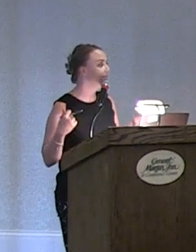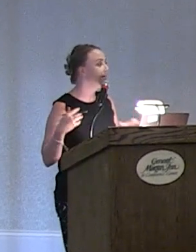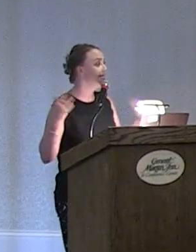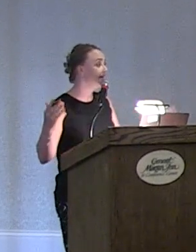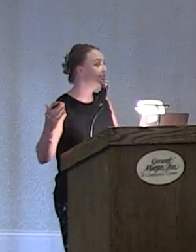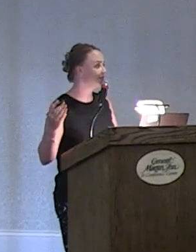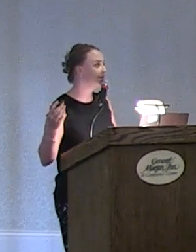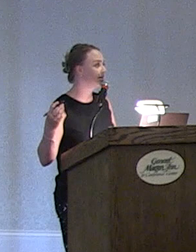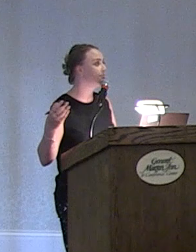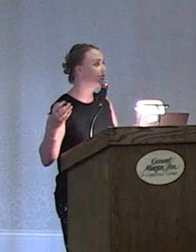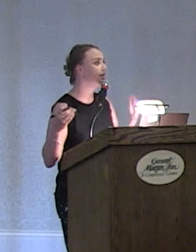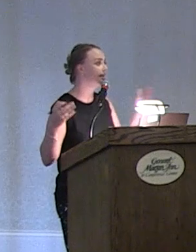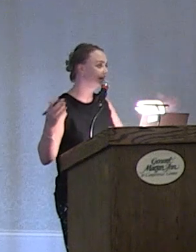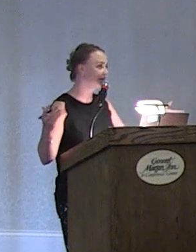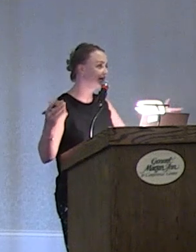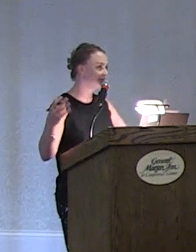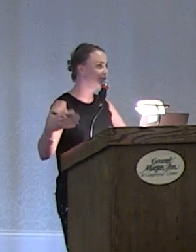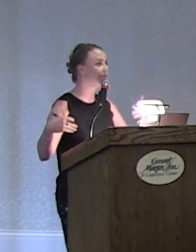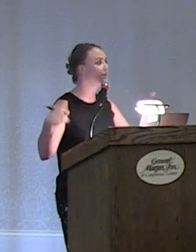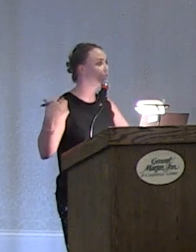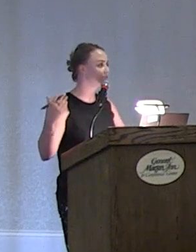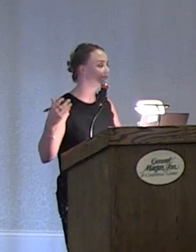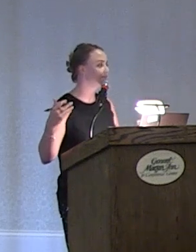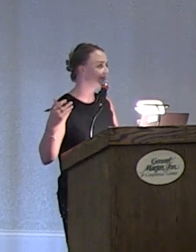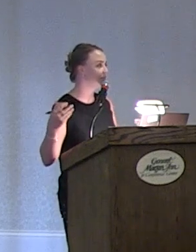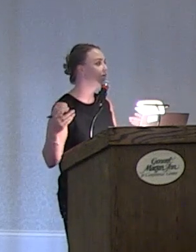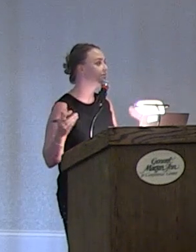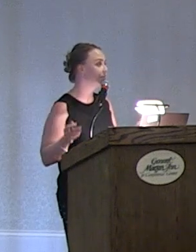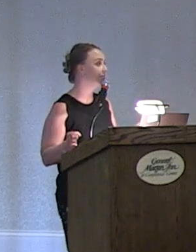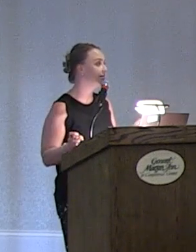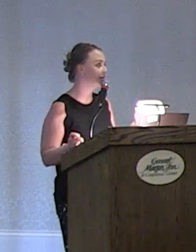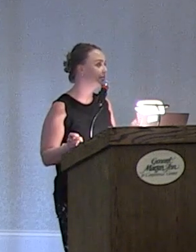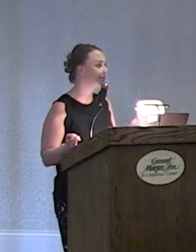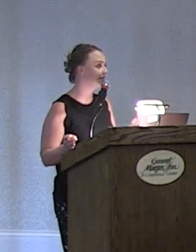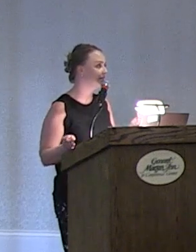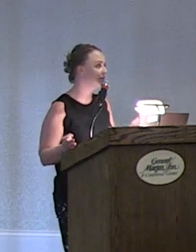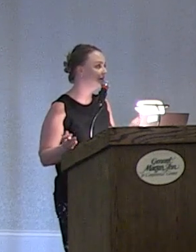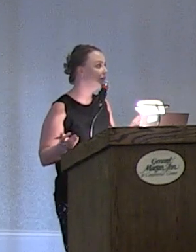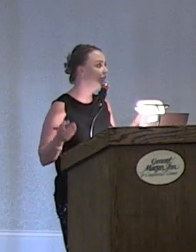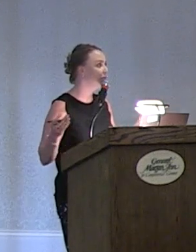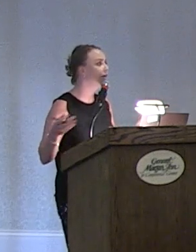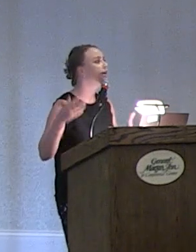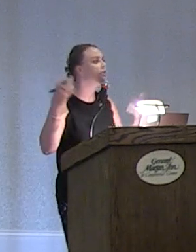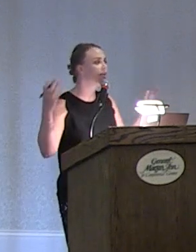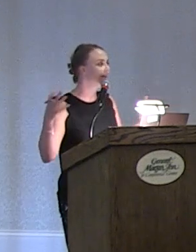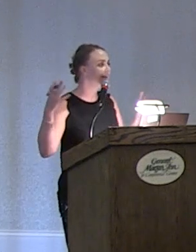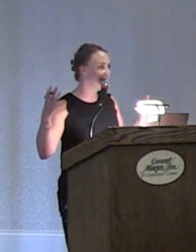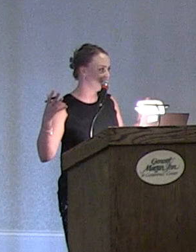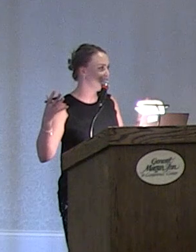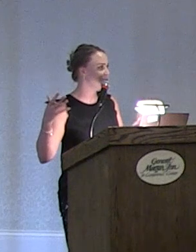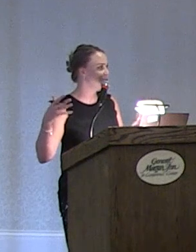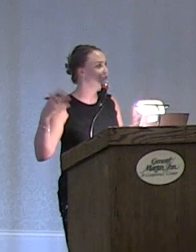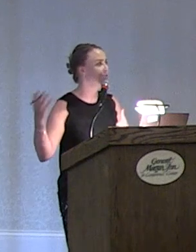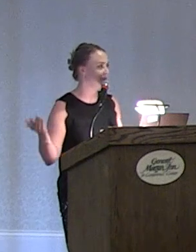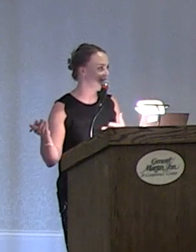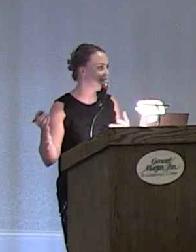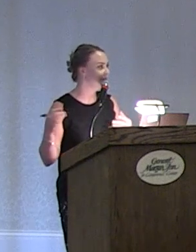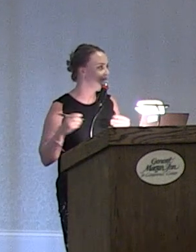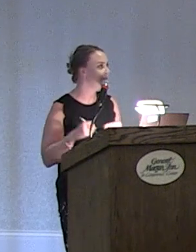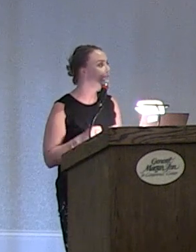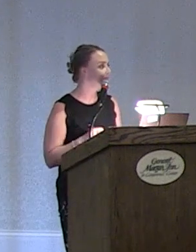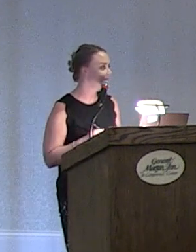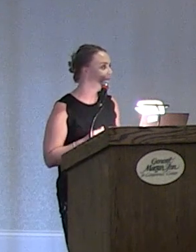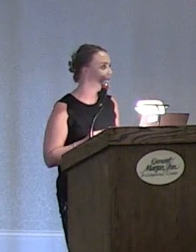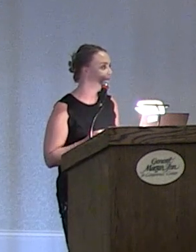law and yes we are communicating kind of over the course of these town halls and public comment period on what other indicators should be